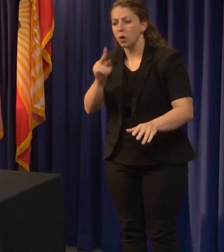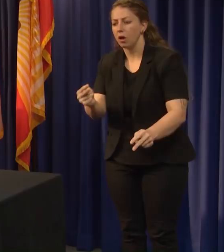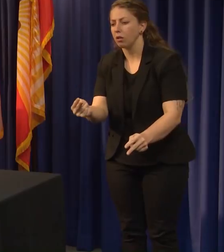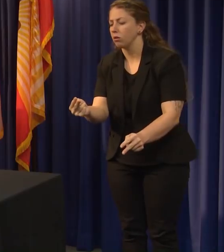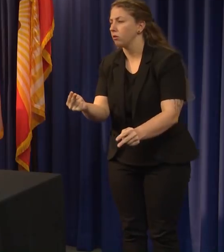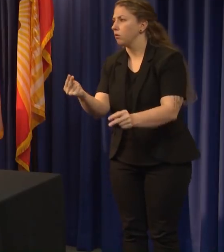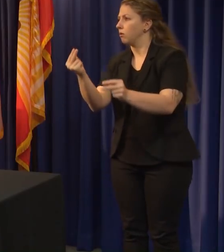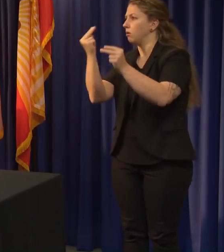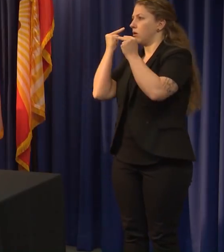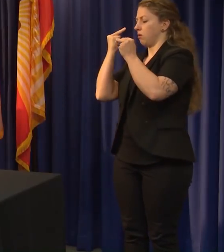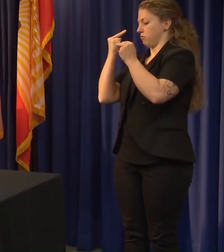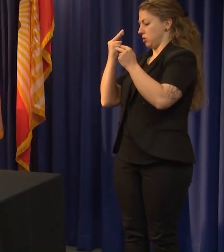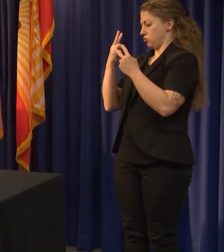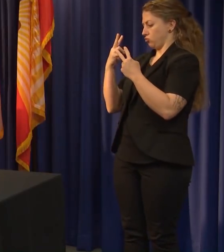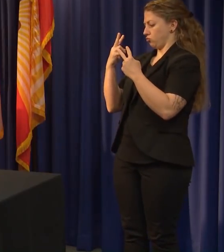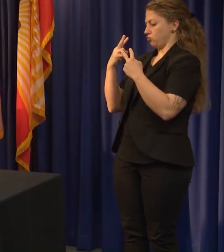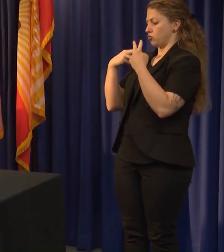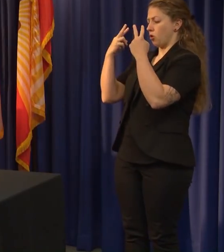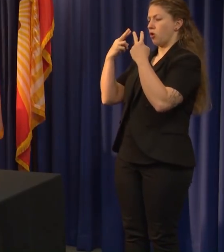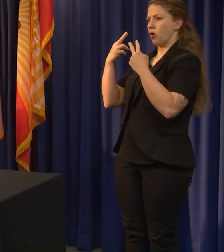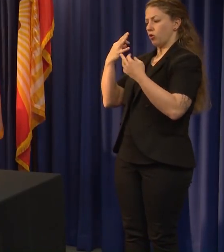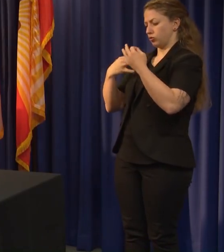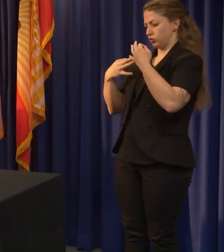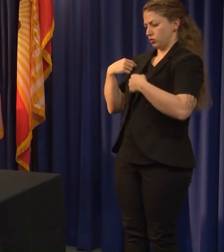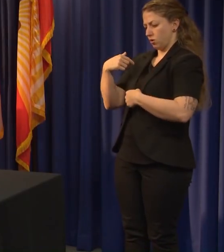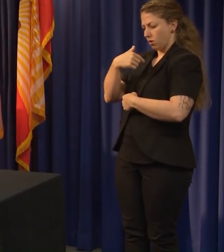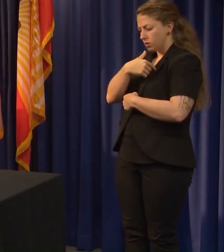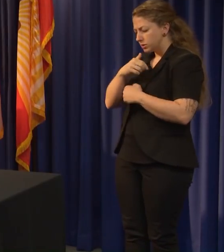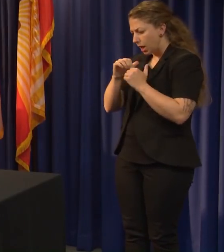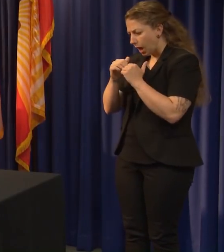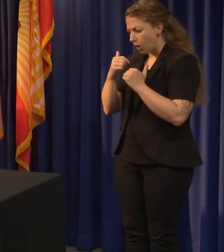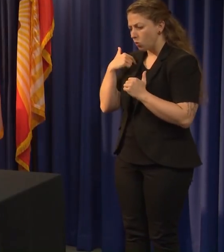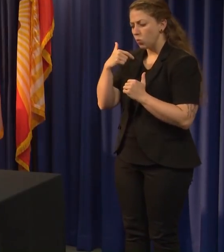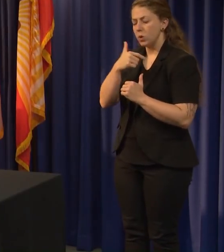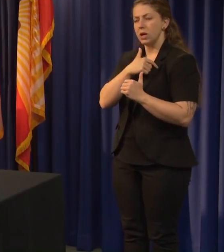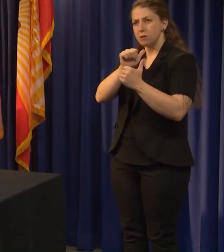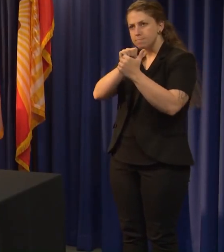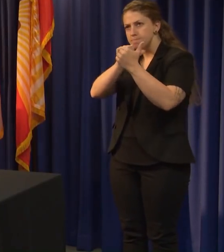by how we as leaders and adults act at this moment in time.